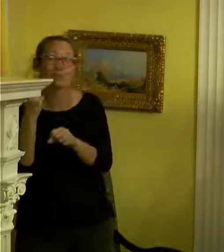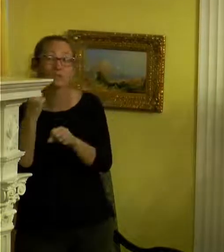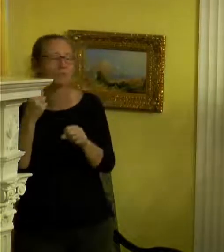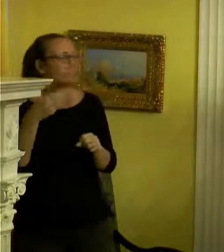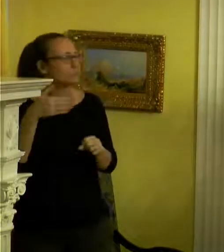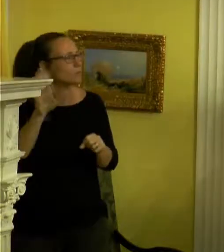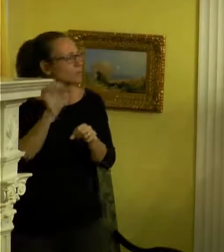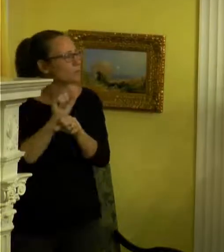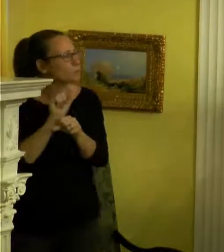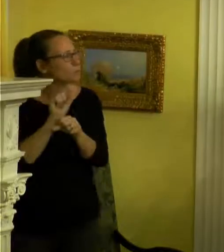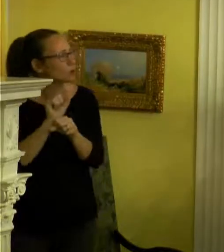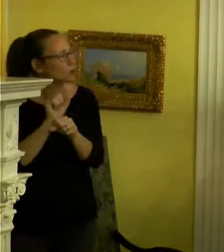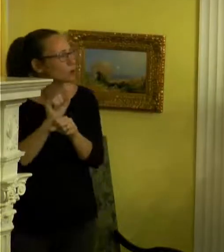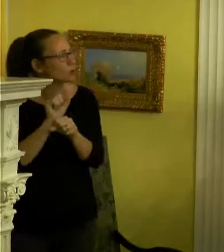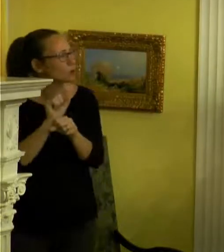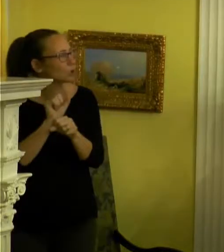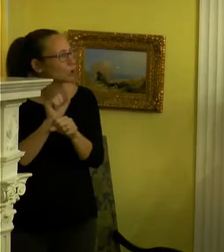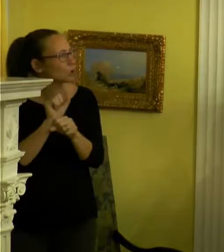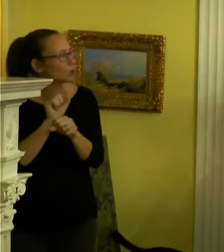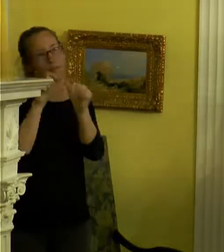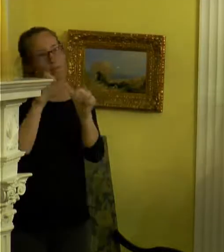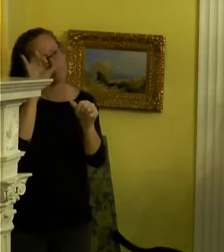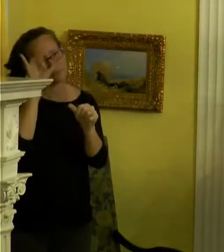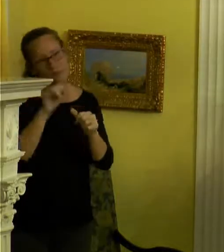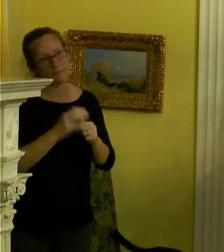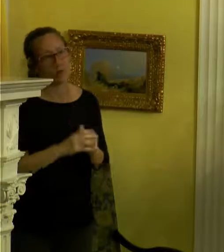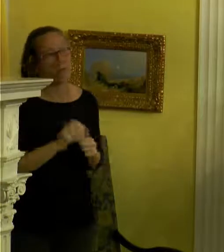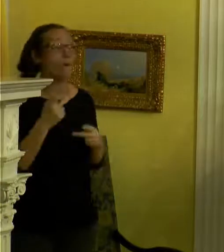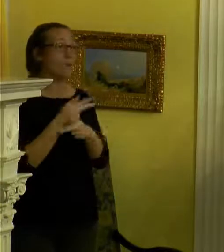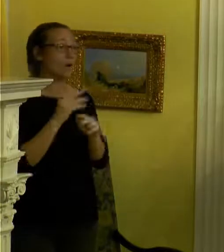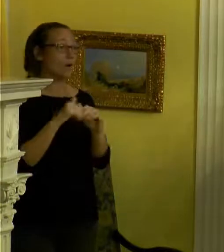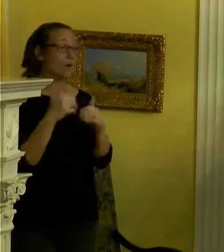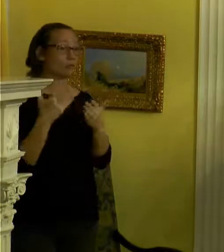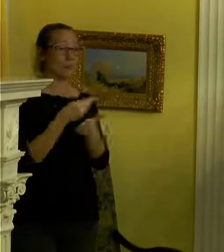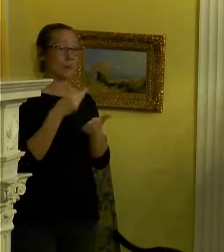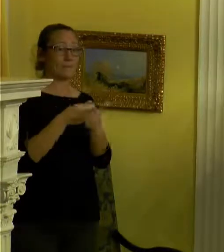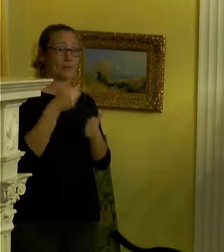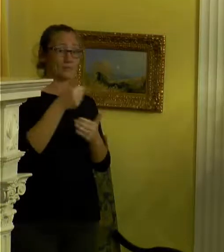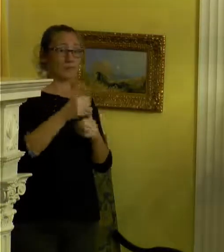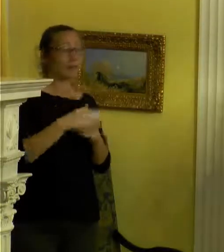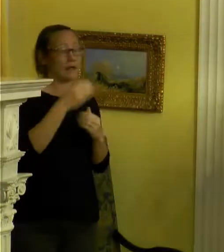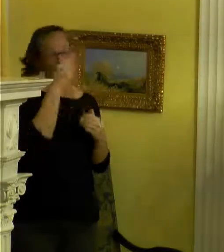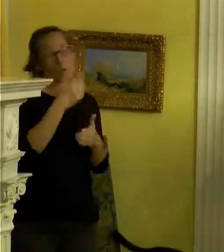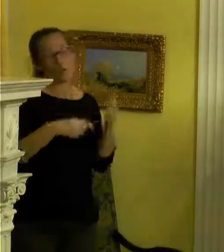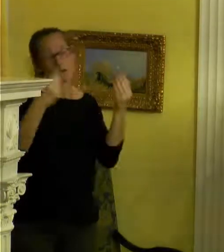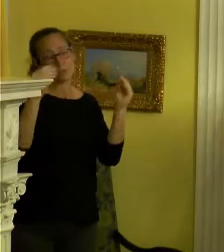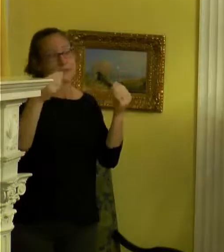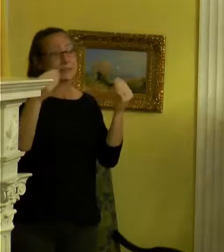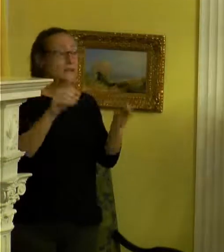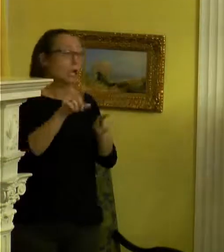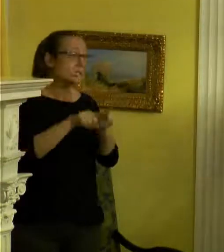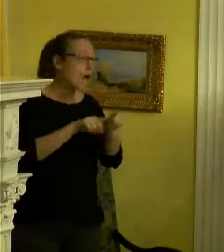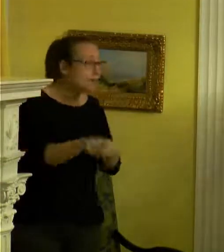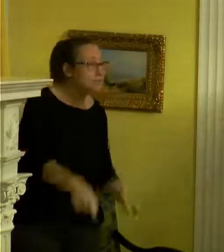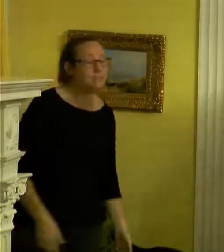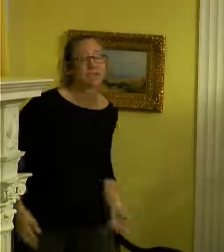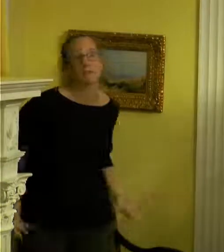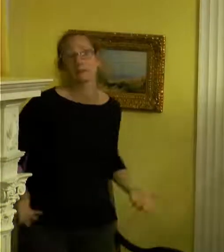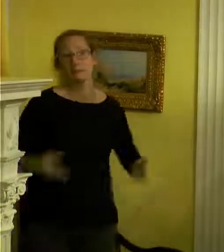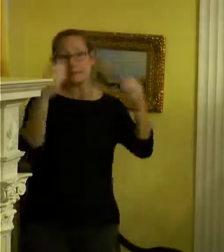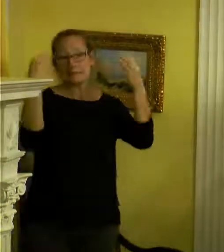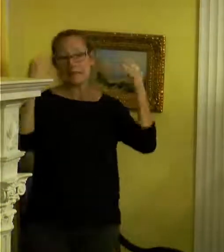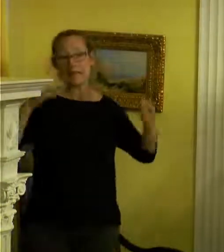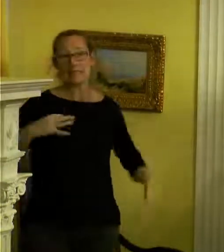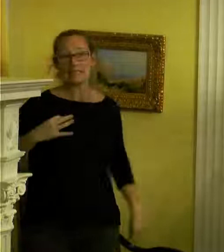go to work somewhere. You know? It won't last forever. Or figure out how to make the money yourself. I don't care what you sell. Sell your socks. Sell